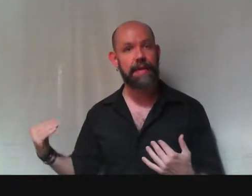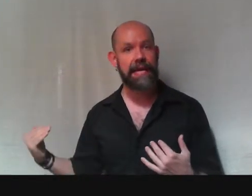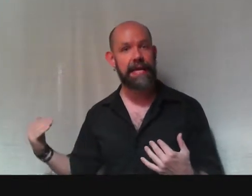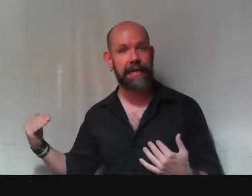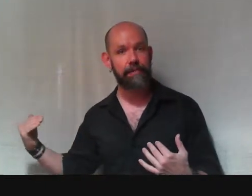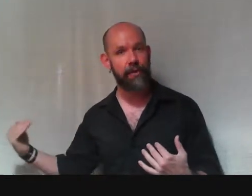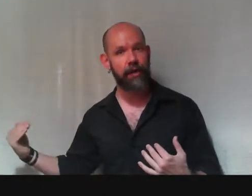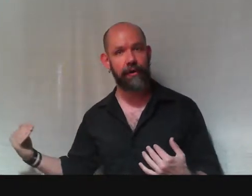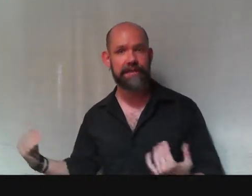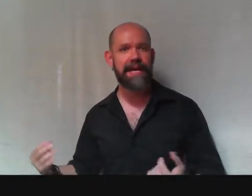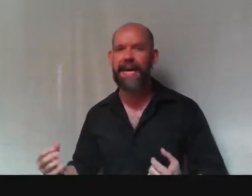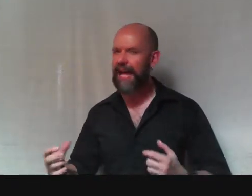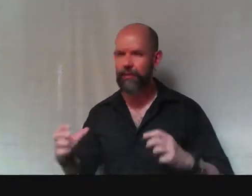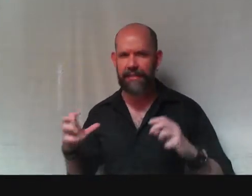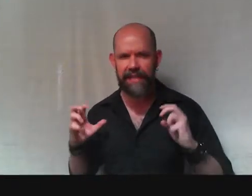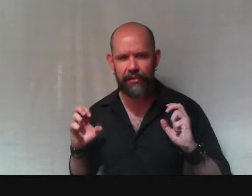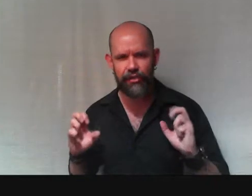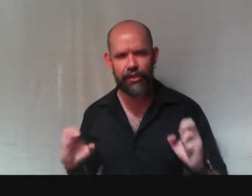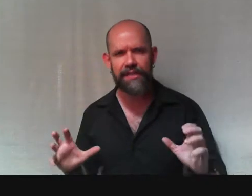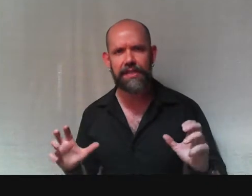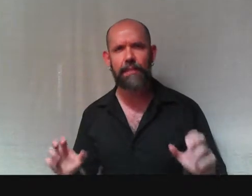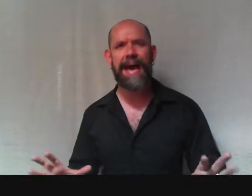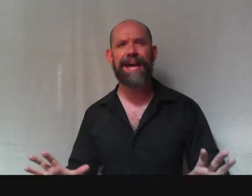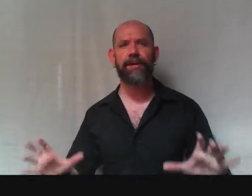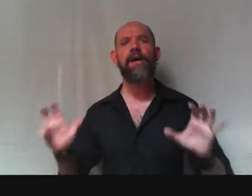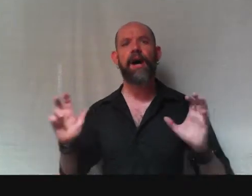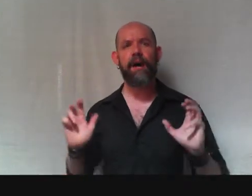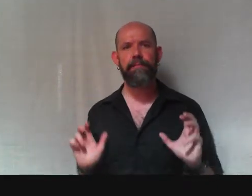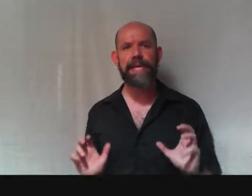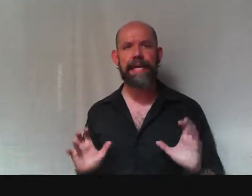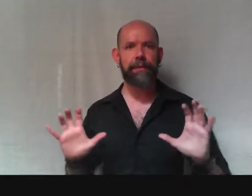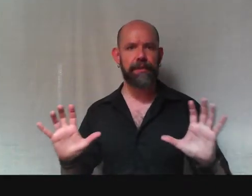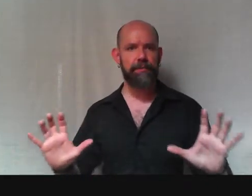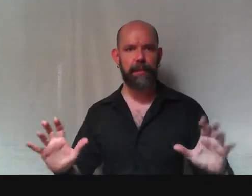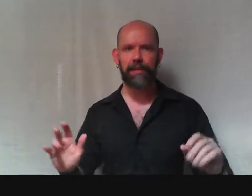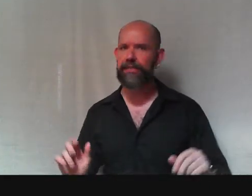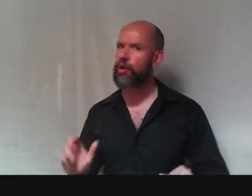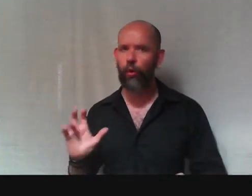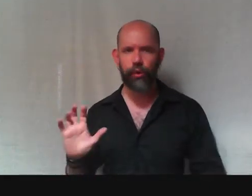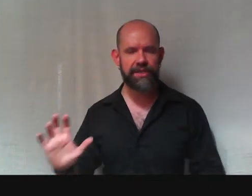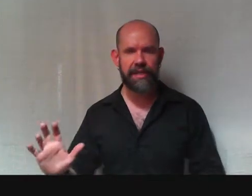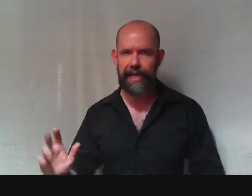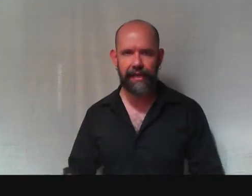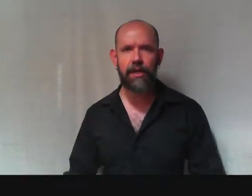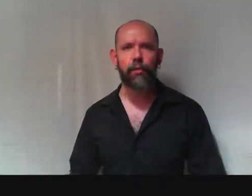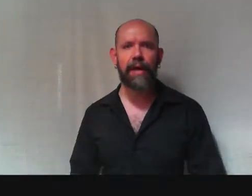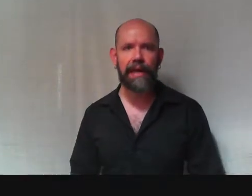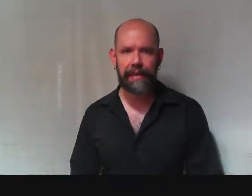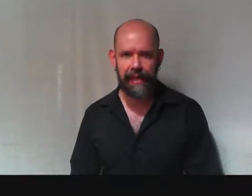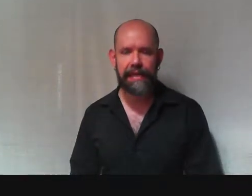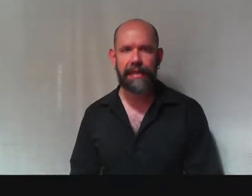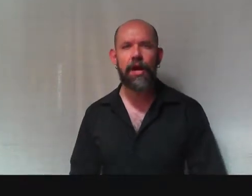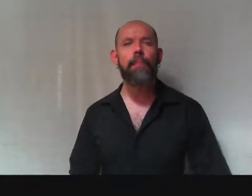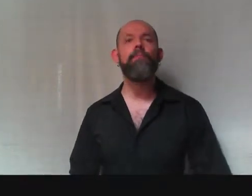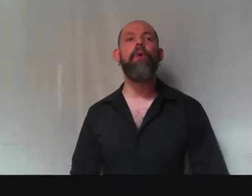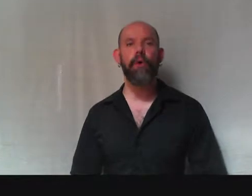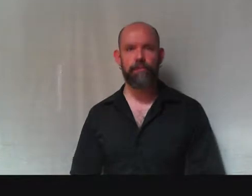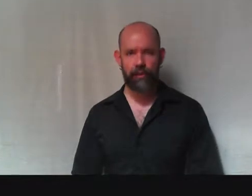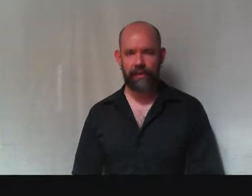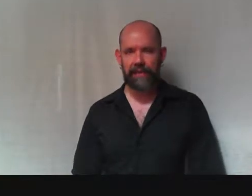make any progress. And so, it's not just a matter of being able to publish or say what I like. More importantly